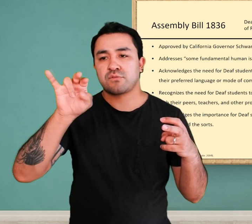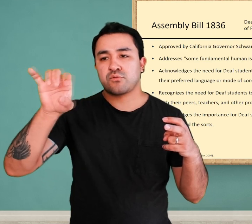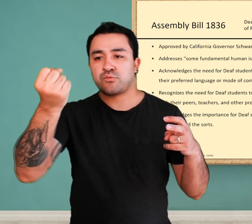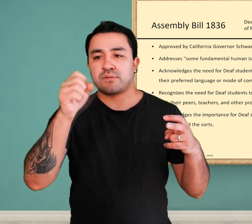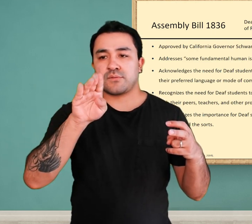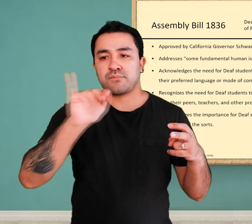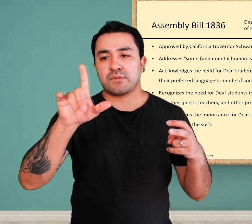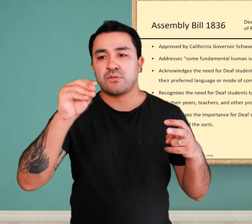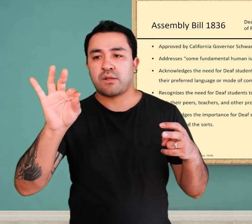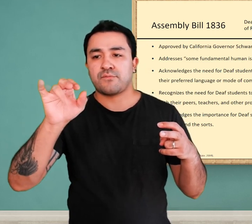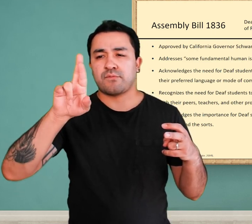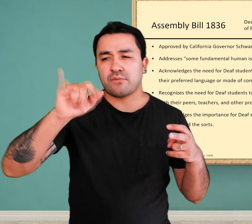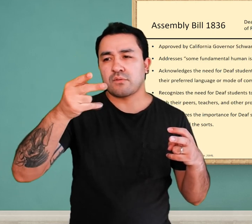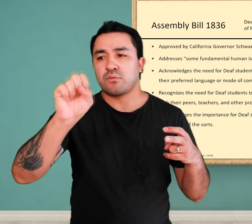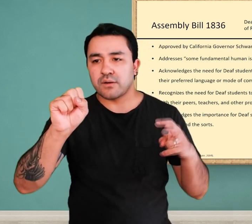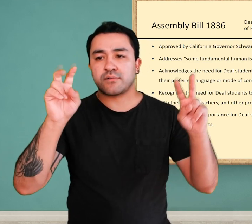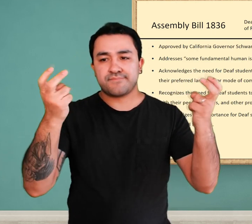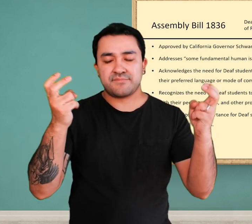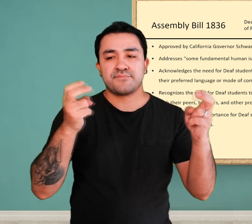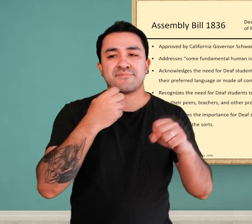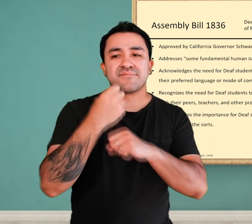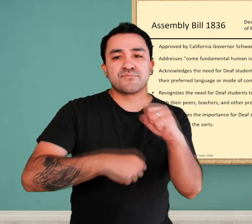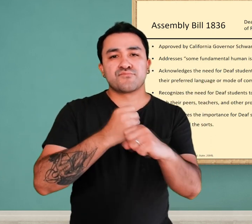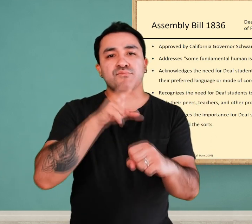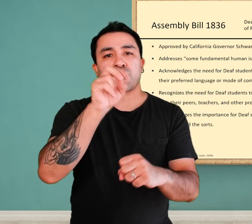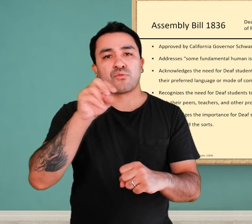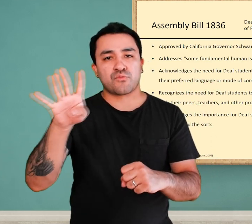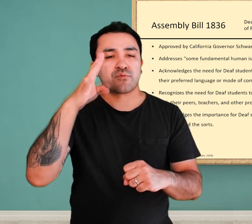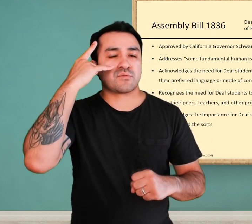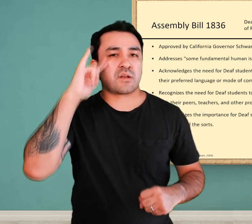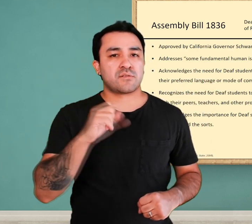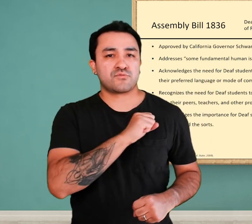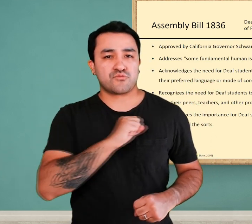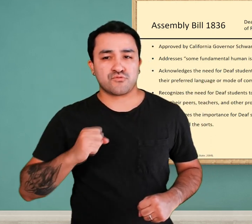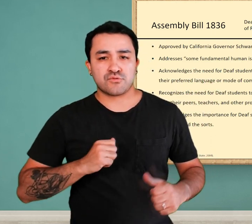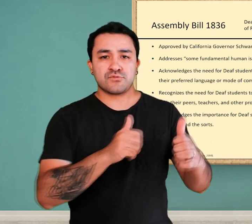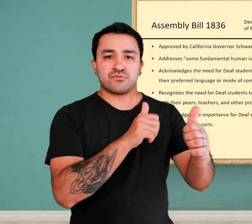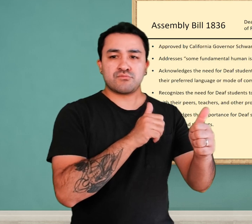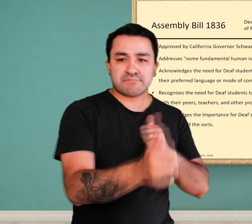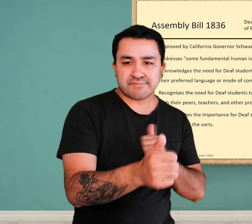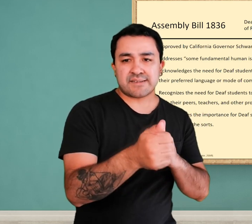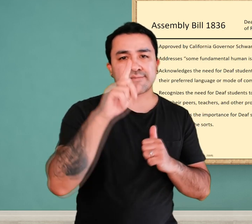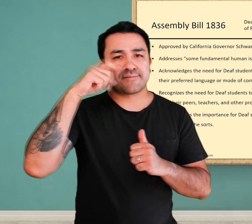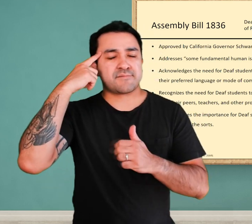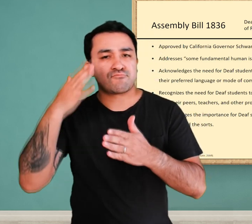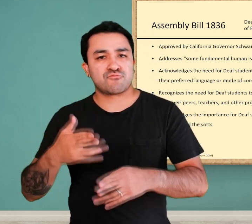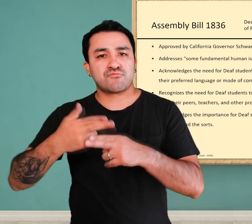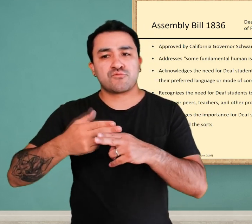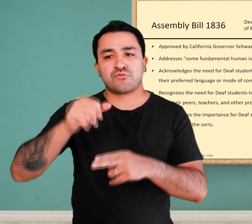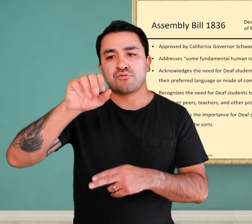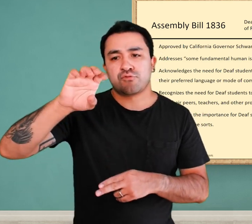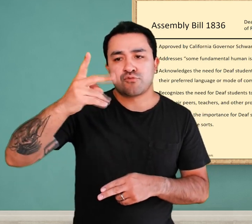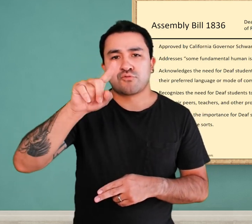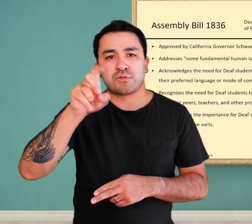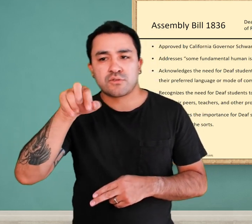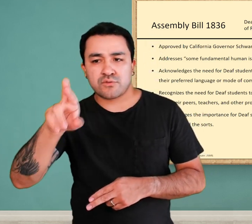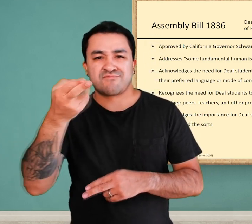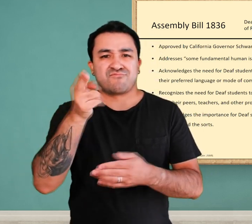as the Deaf Children's Bill of Rights. Passed in 2004 by Governor Schwarzenegger, this law recognized several things.